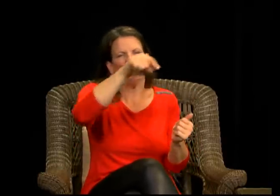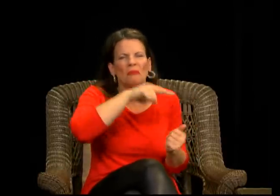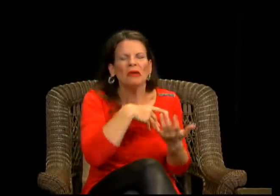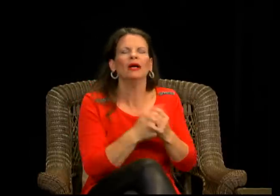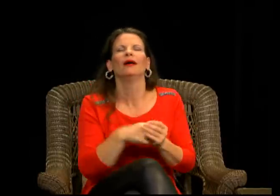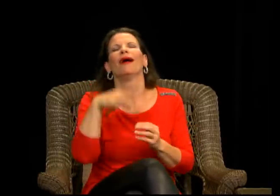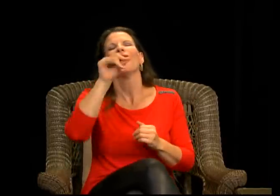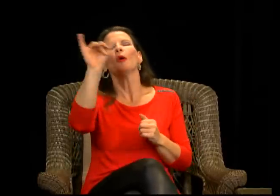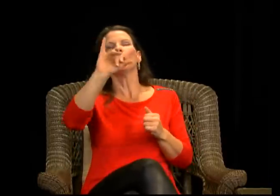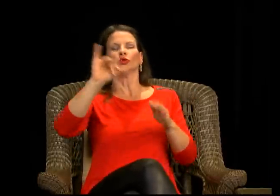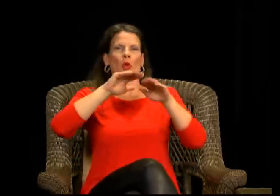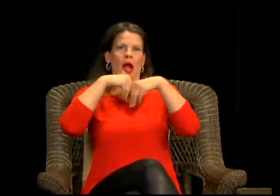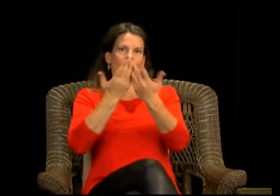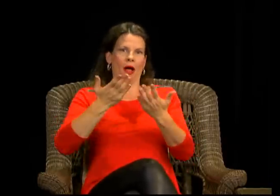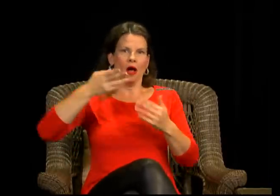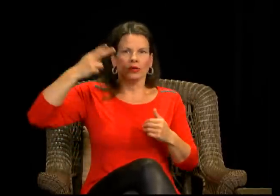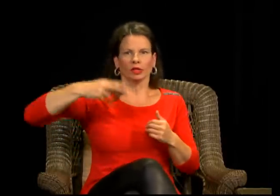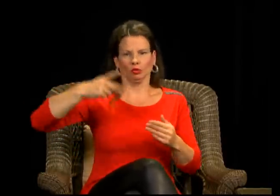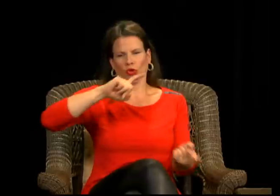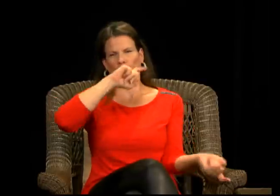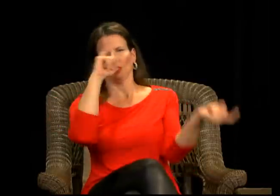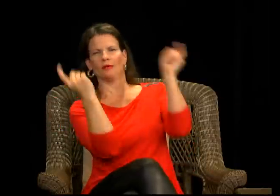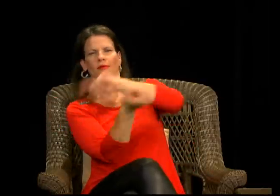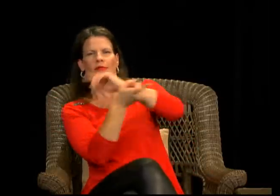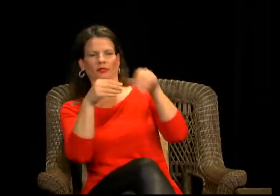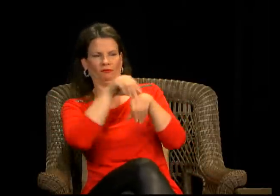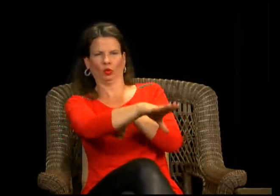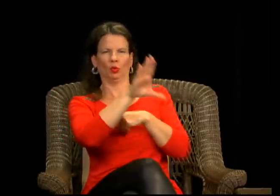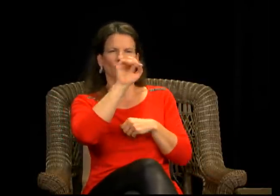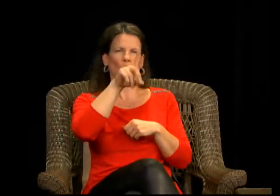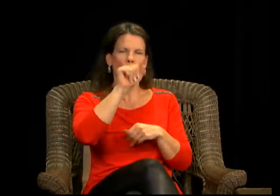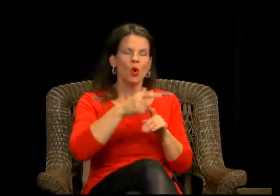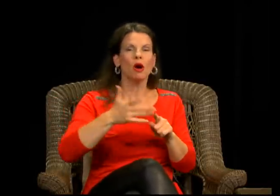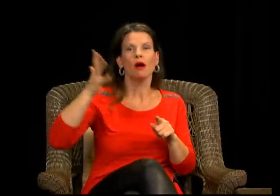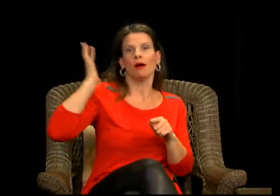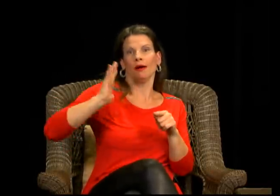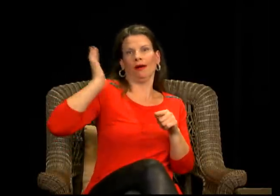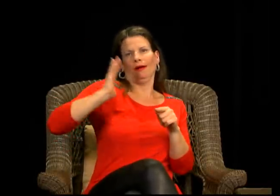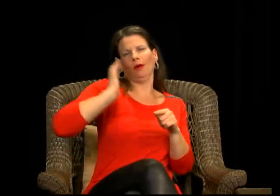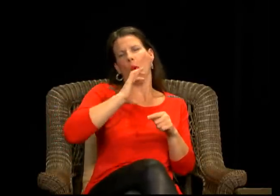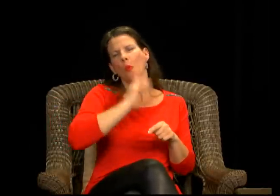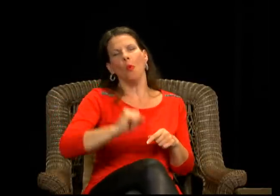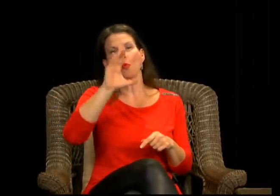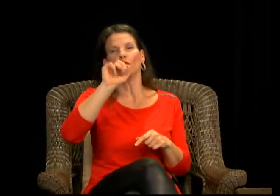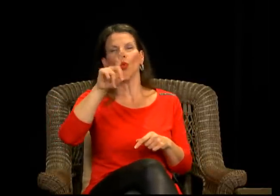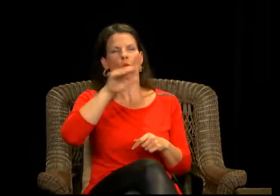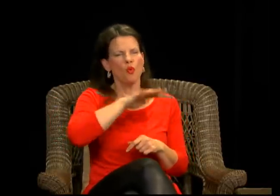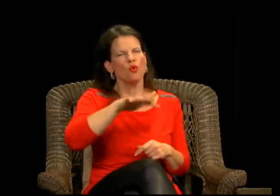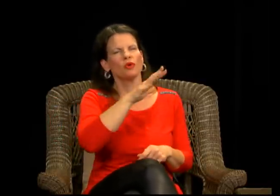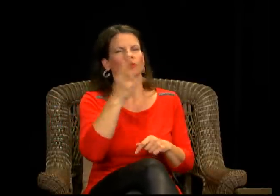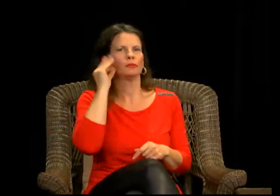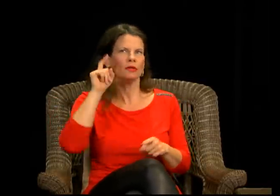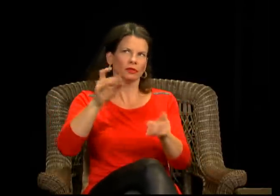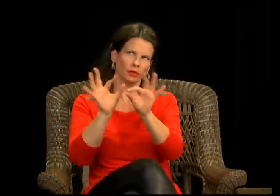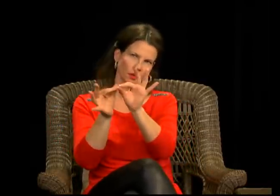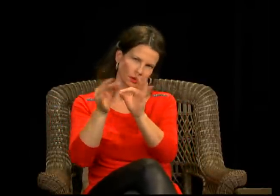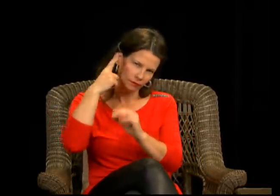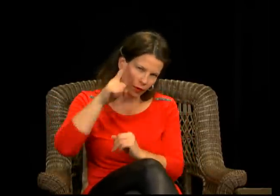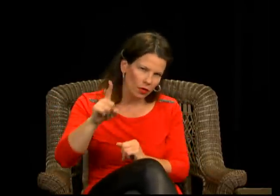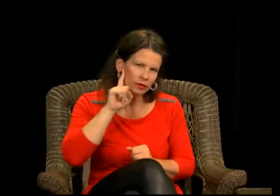you can't really base that on whether or not a family is deaf or hearing. And a lot of